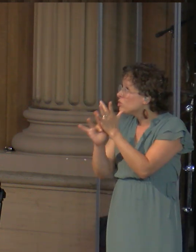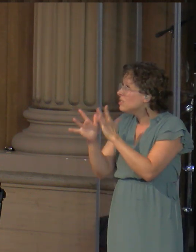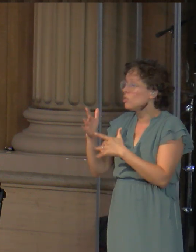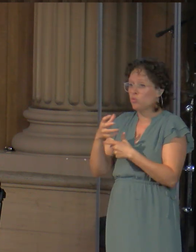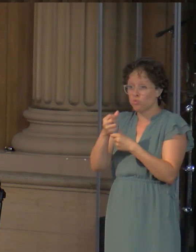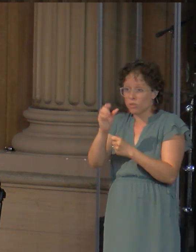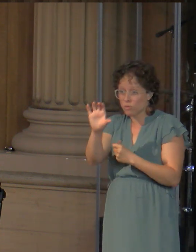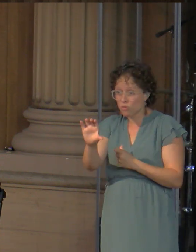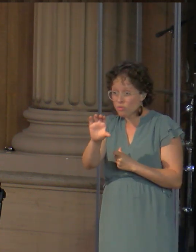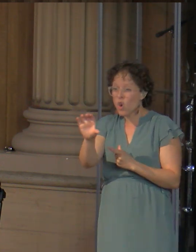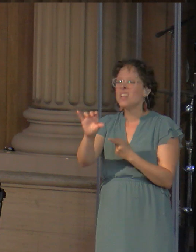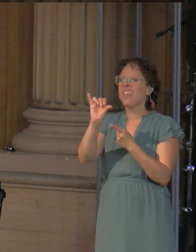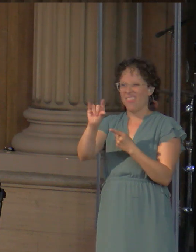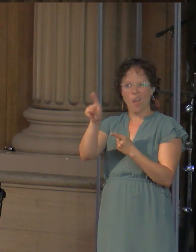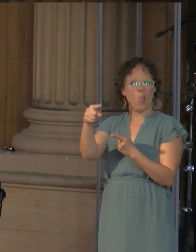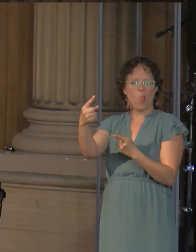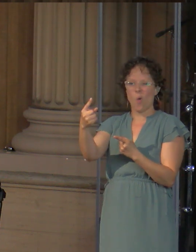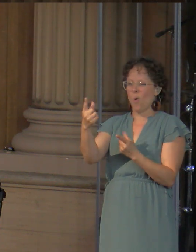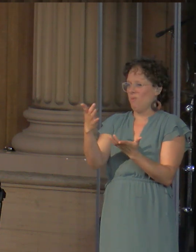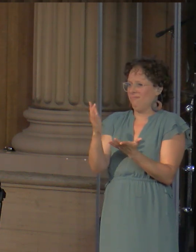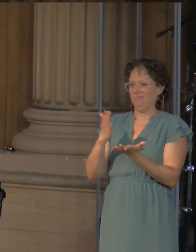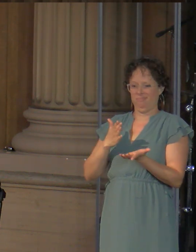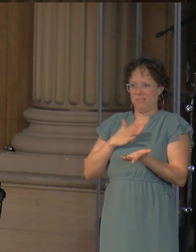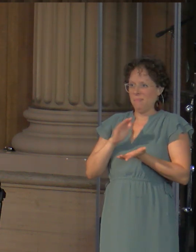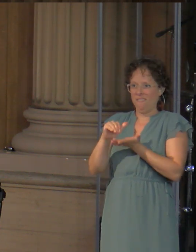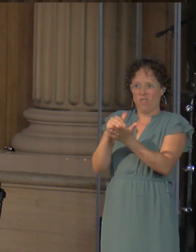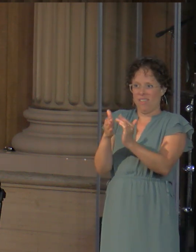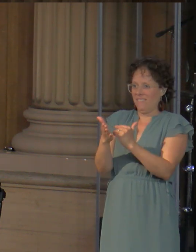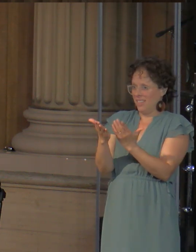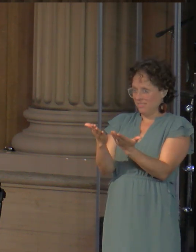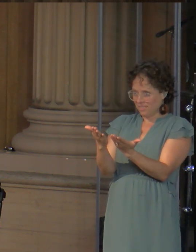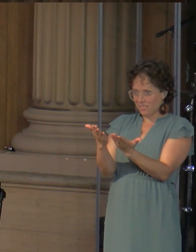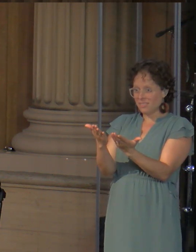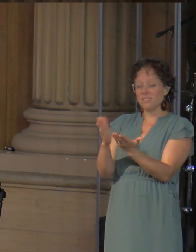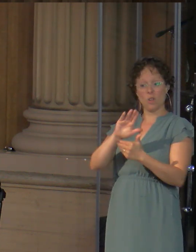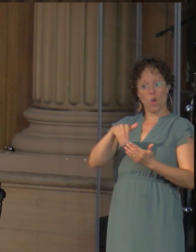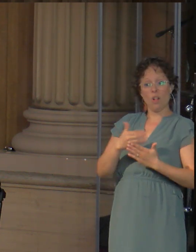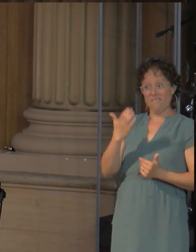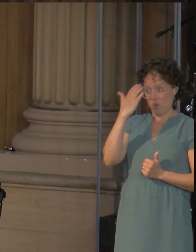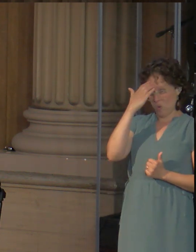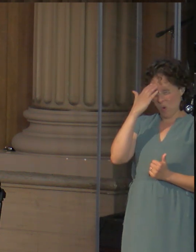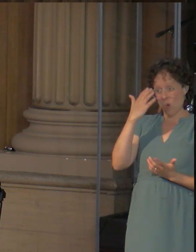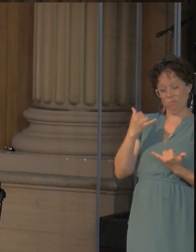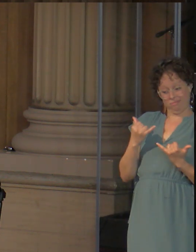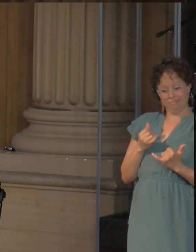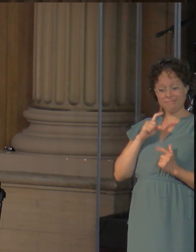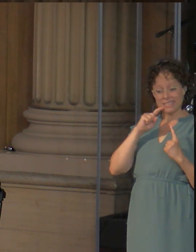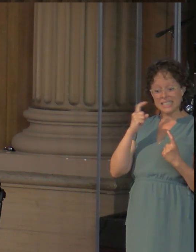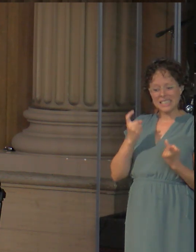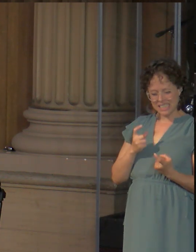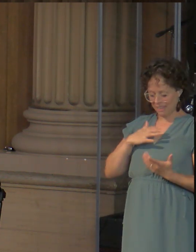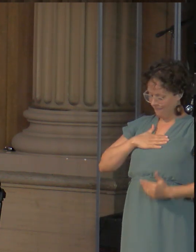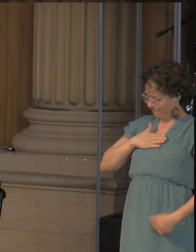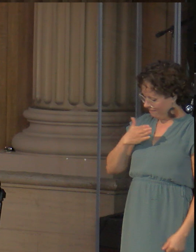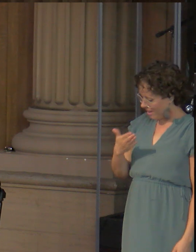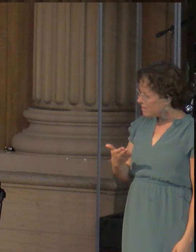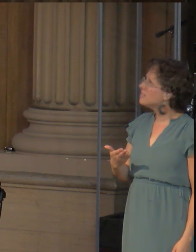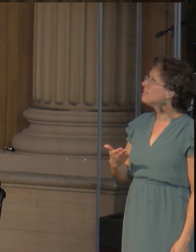your forgiveness of sins, you've confessed all of your known sins, we invite you to take this supper with us.